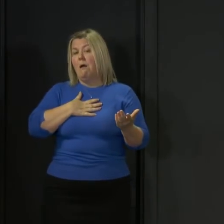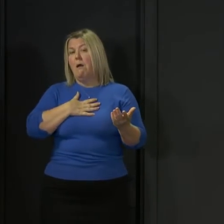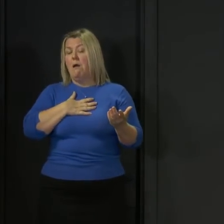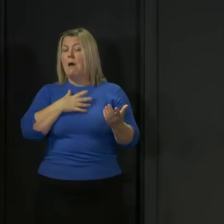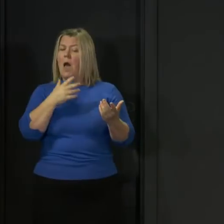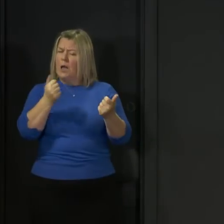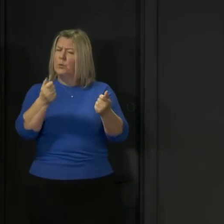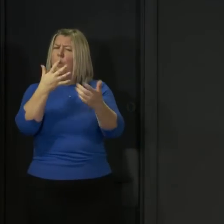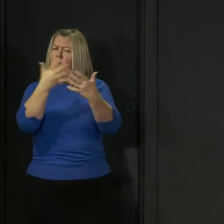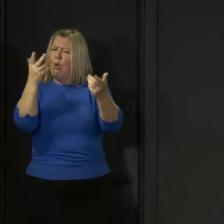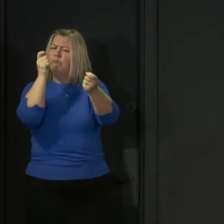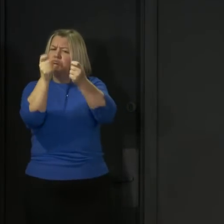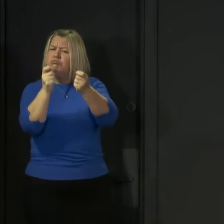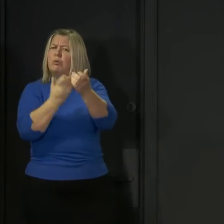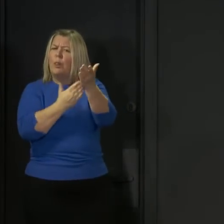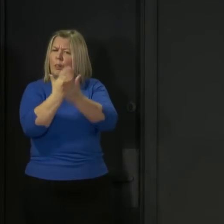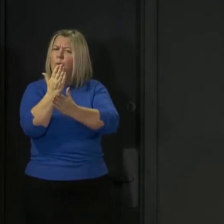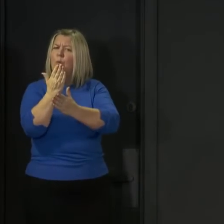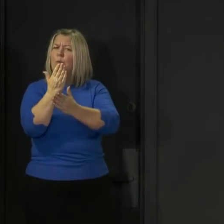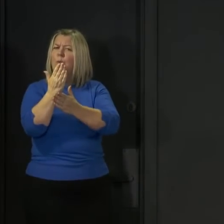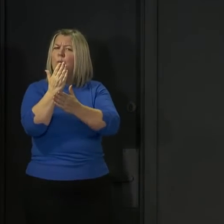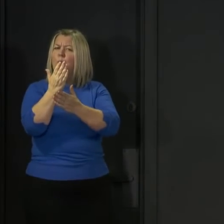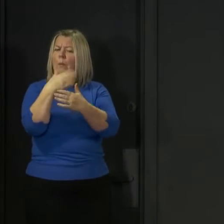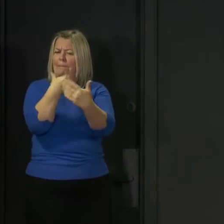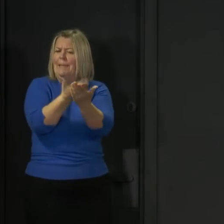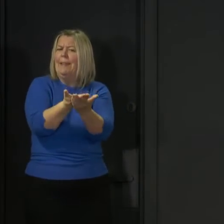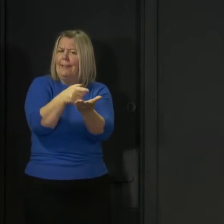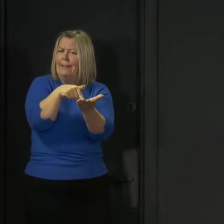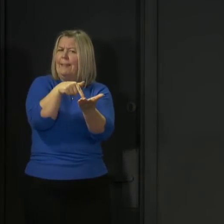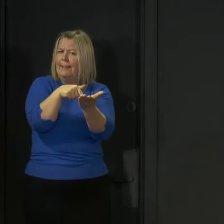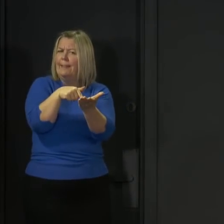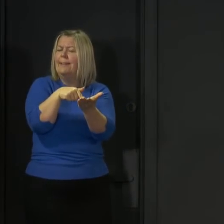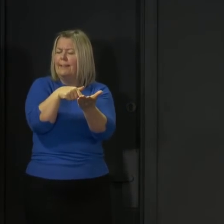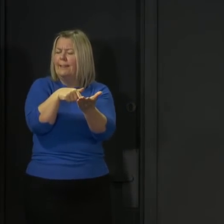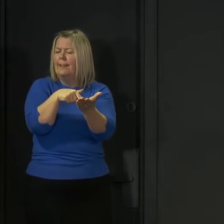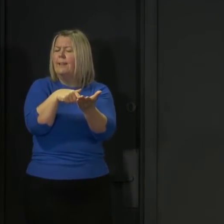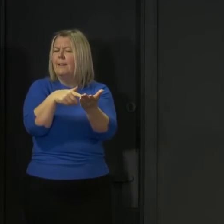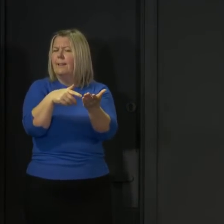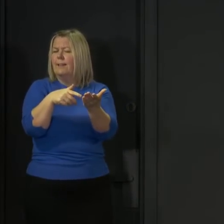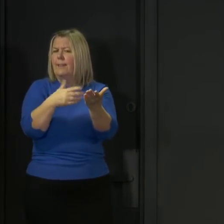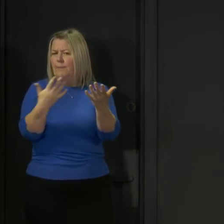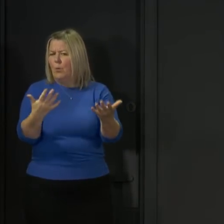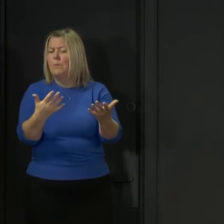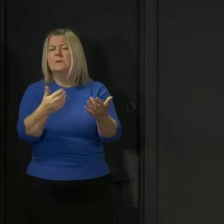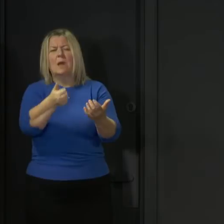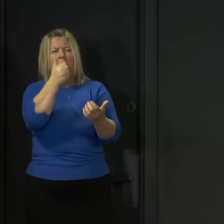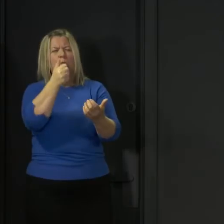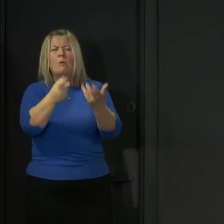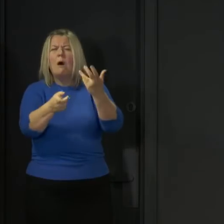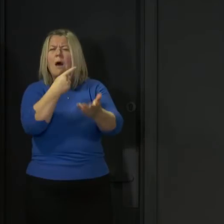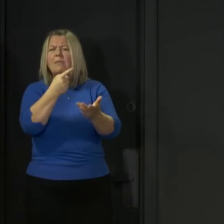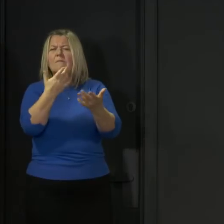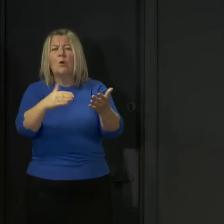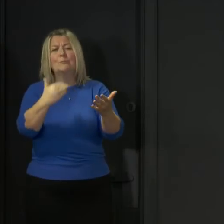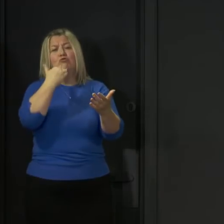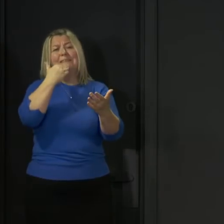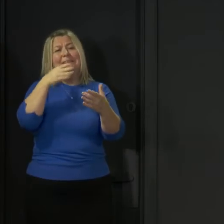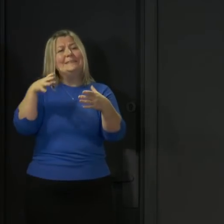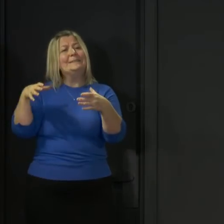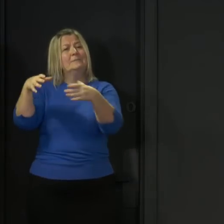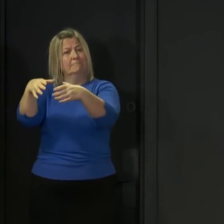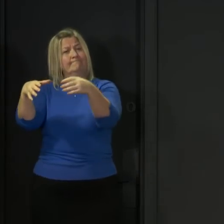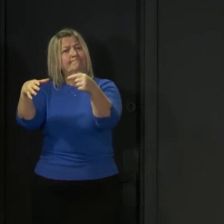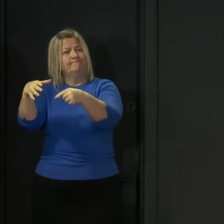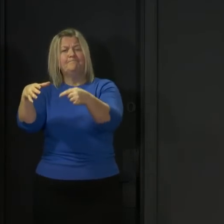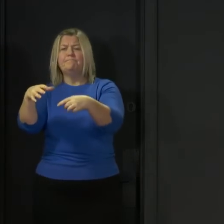lot of amendments that we're working through right now I know there's another amendment from the Greens on companies that operate in tax havens not